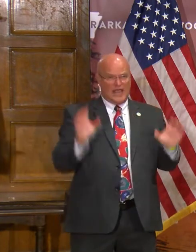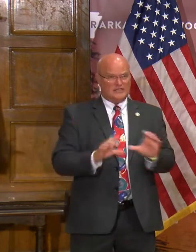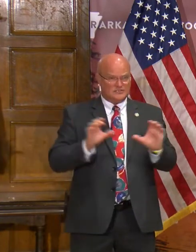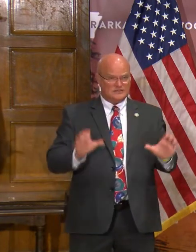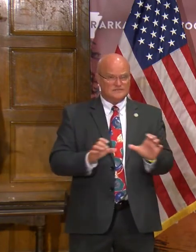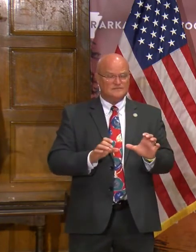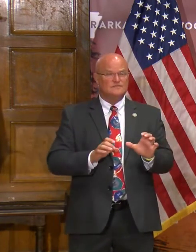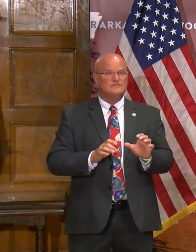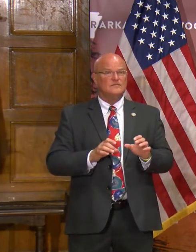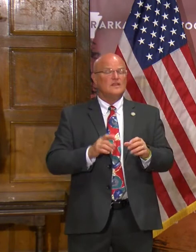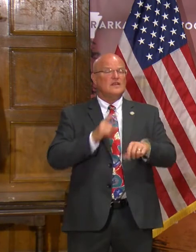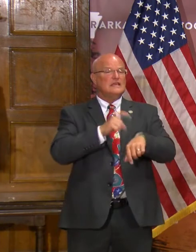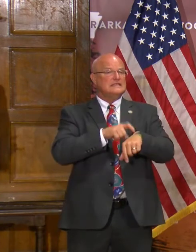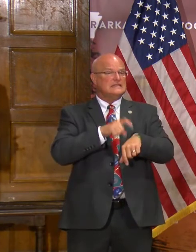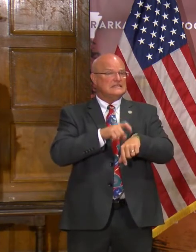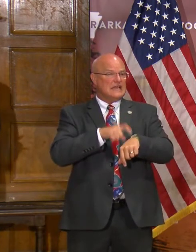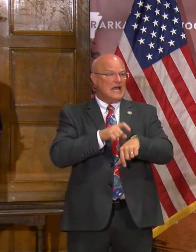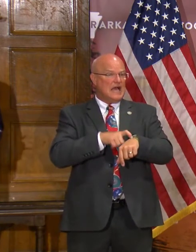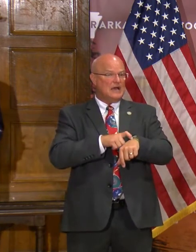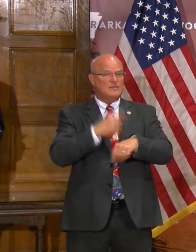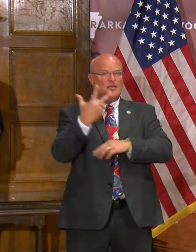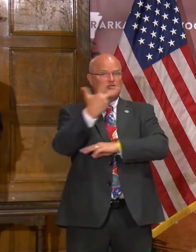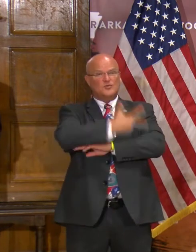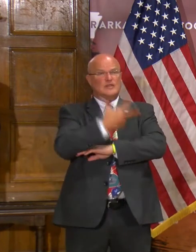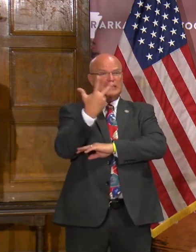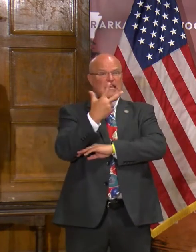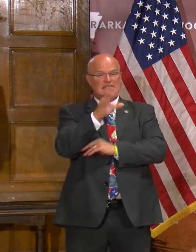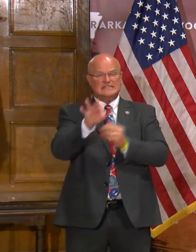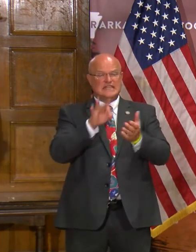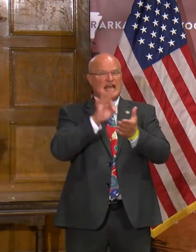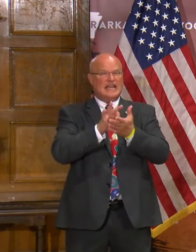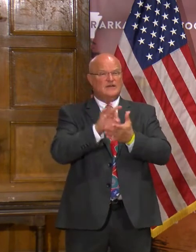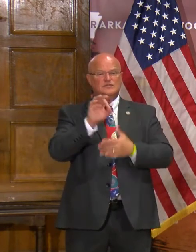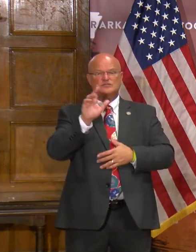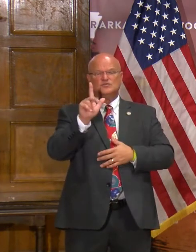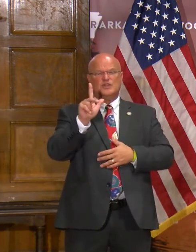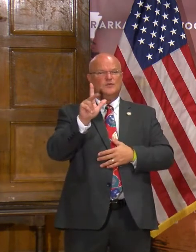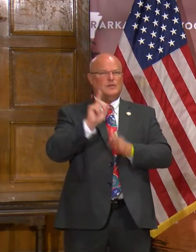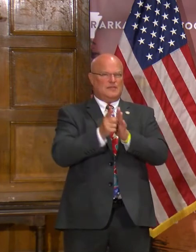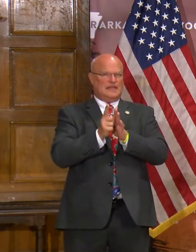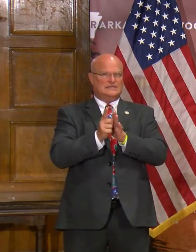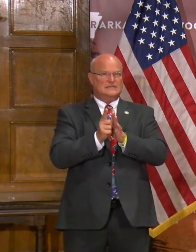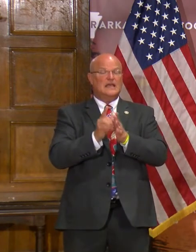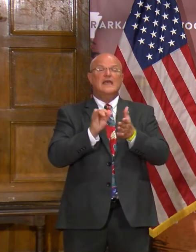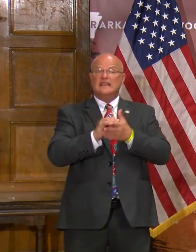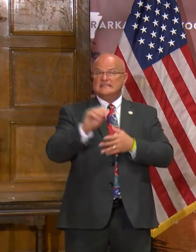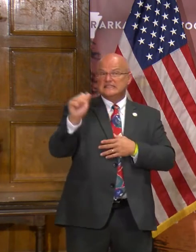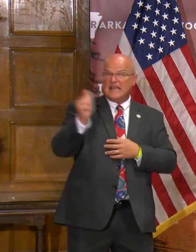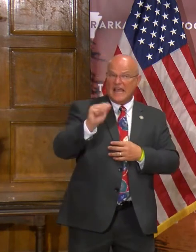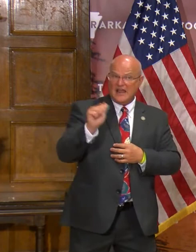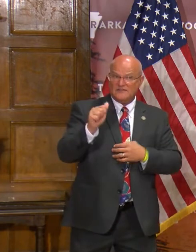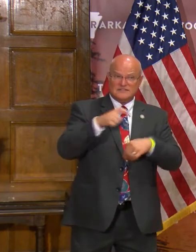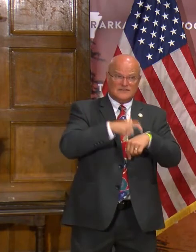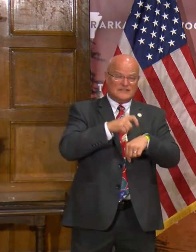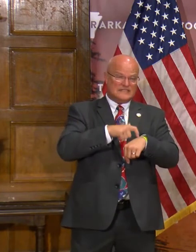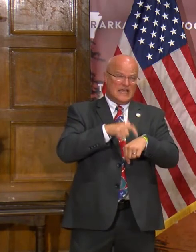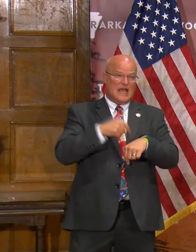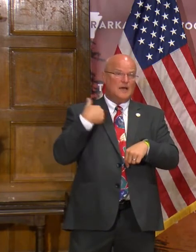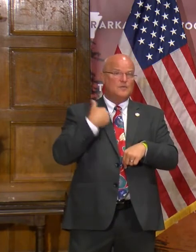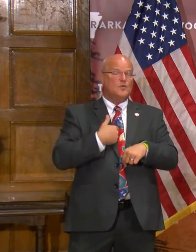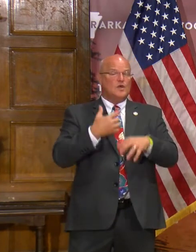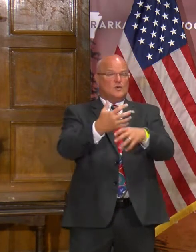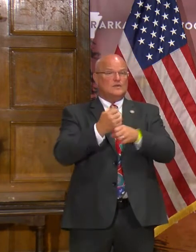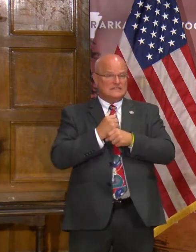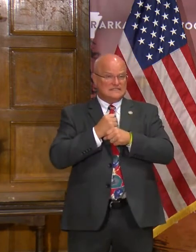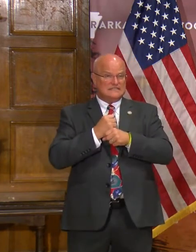The first block of time there, three days, nine hours, and 23 minutes. This is an average of the times that we're